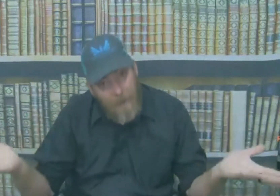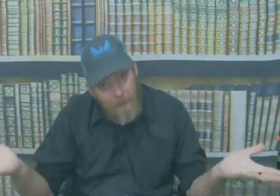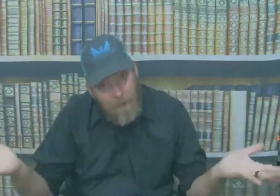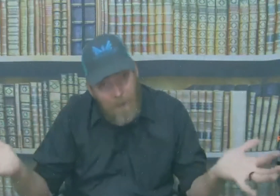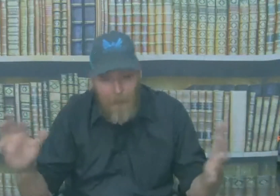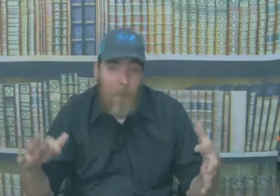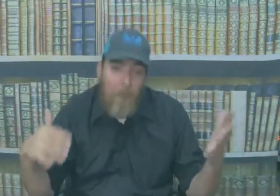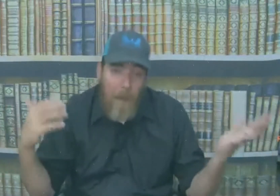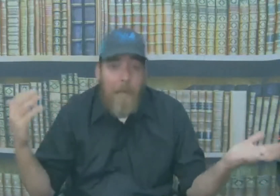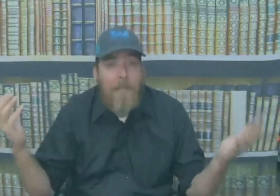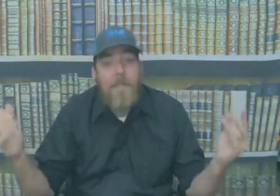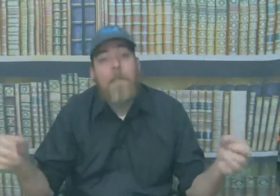but